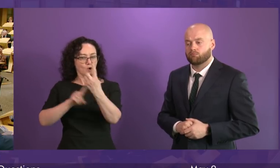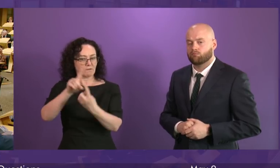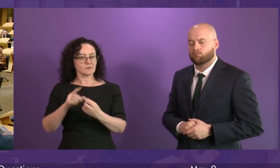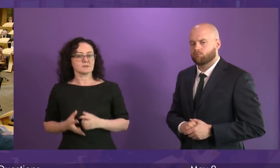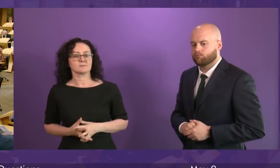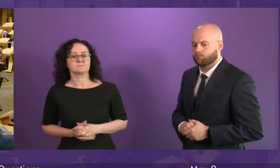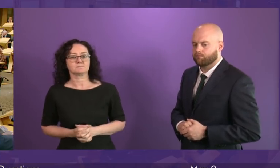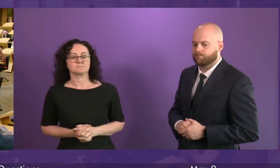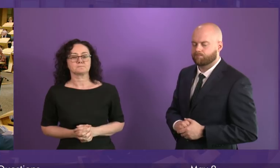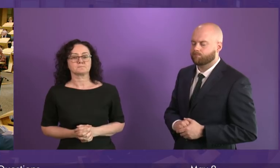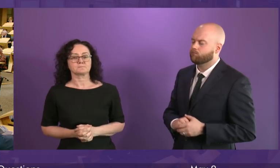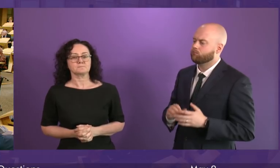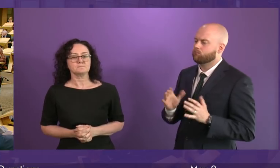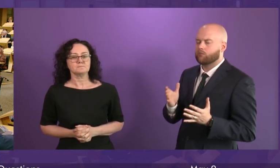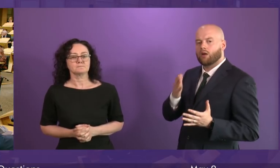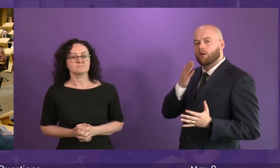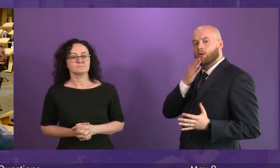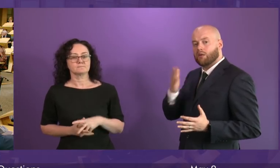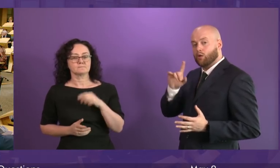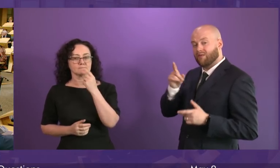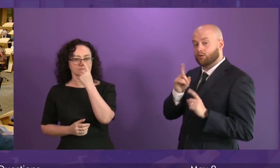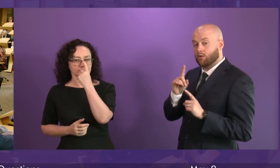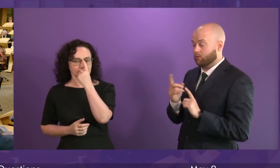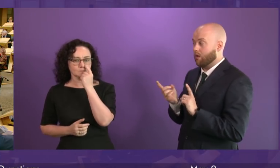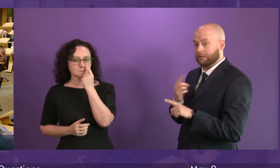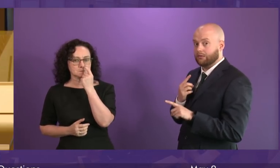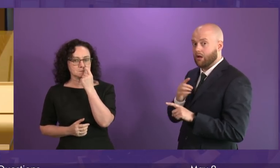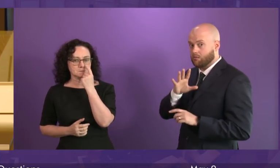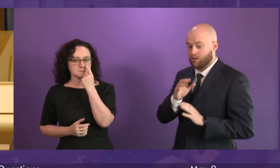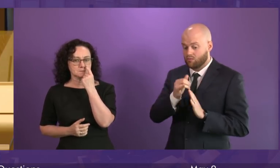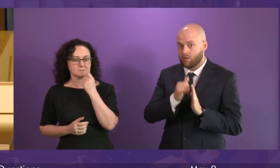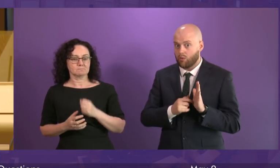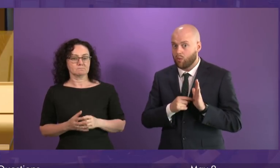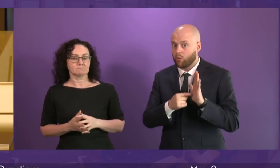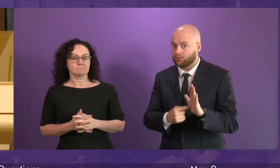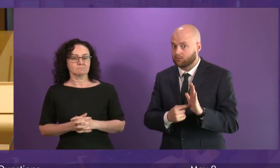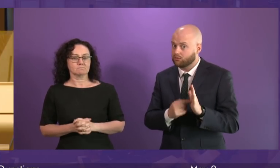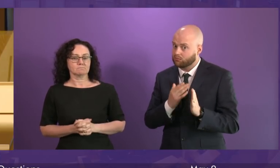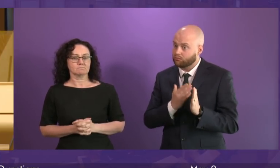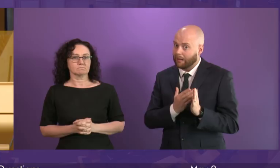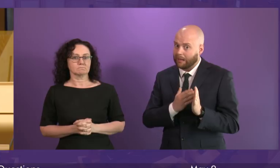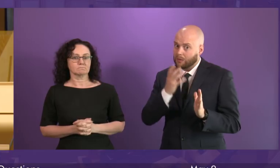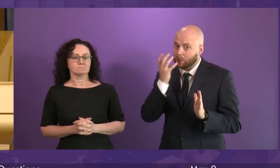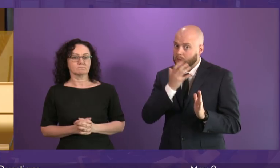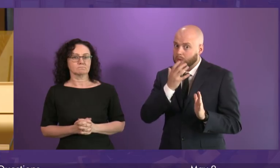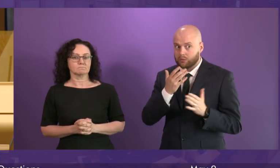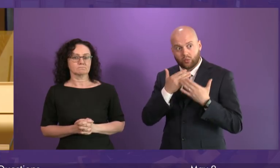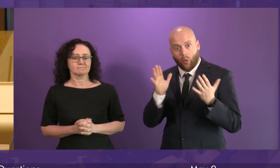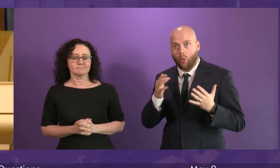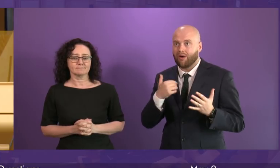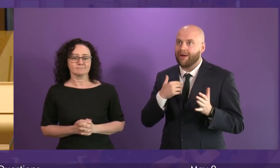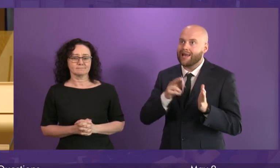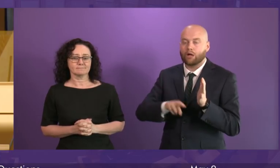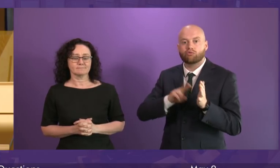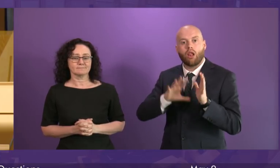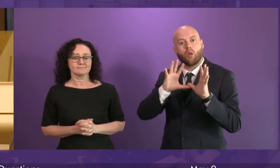I thank the First Minister for this answer, but this report is indeed a stark look at how we are letting down our natural world globally.